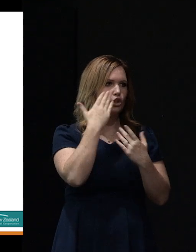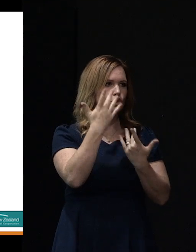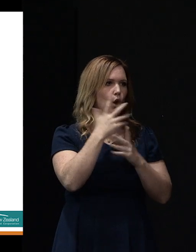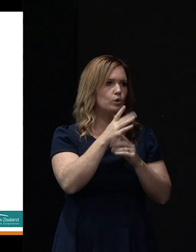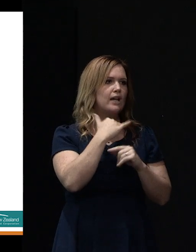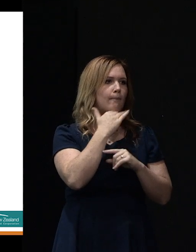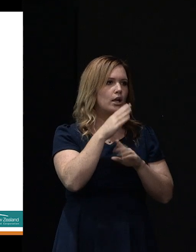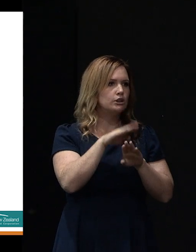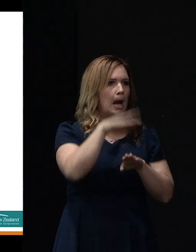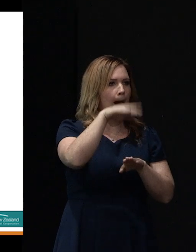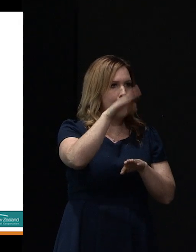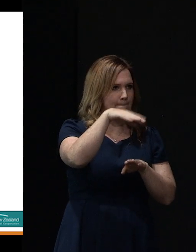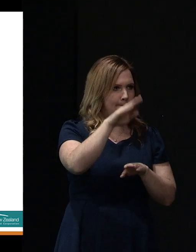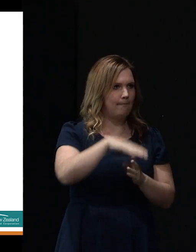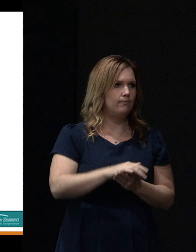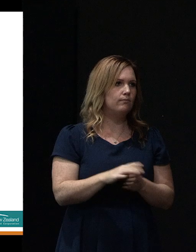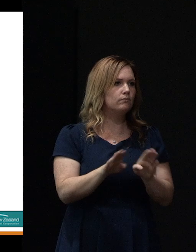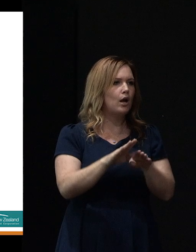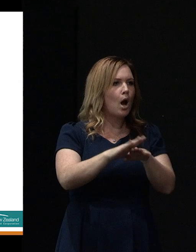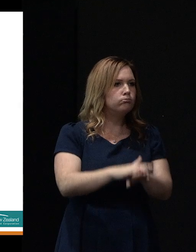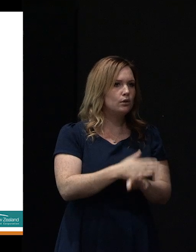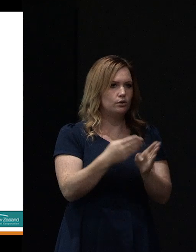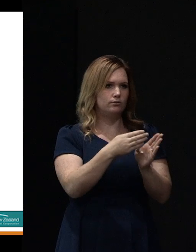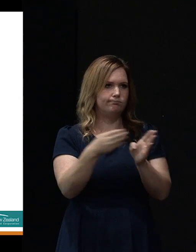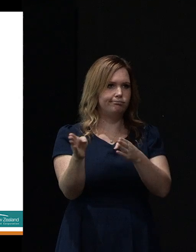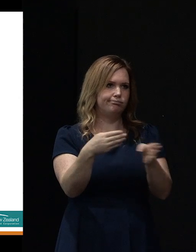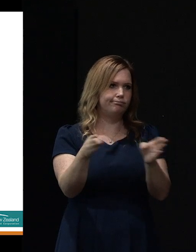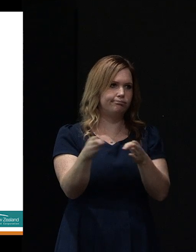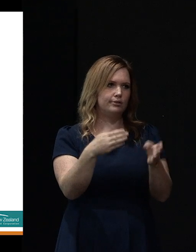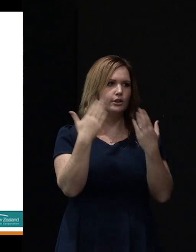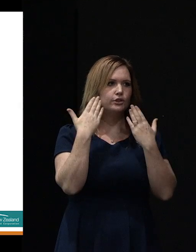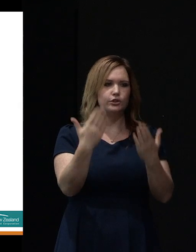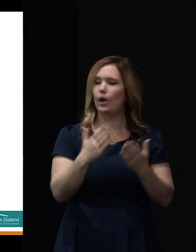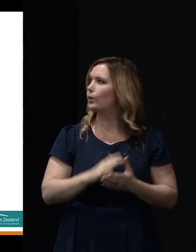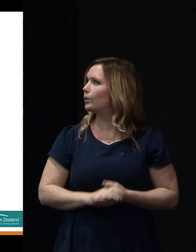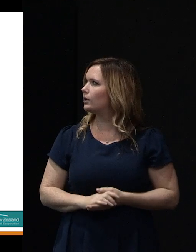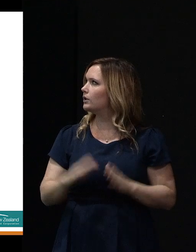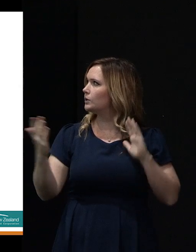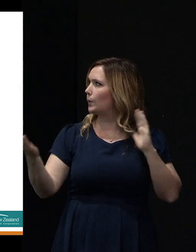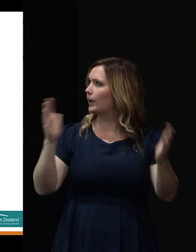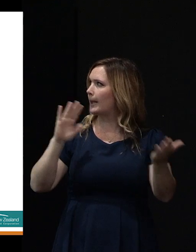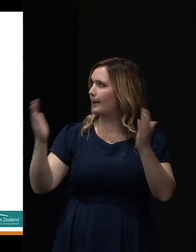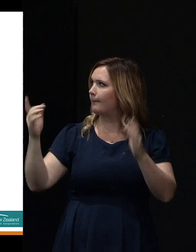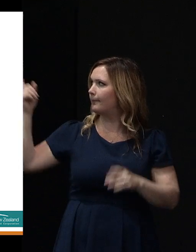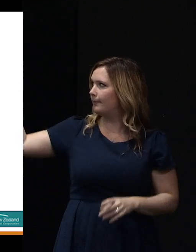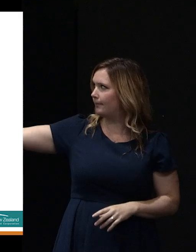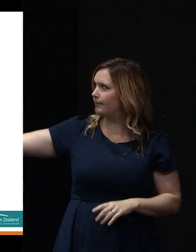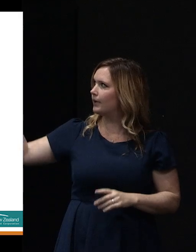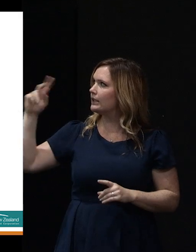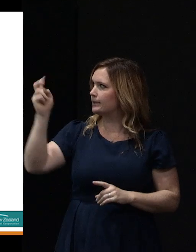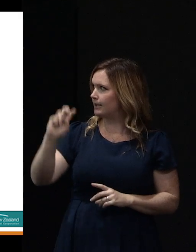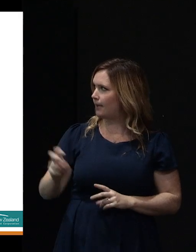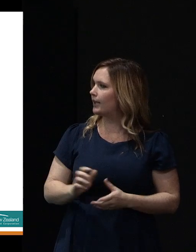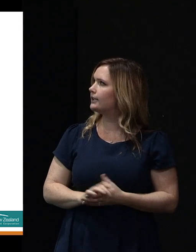component, and obviously the blue one is the horizontal component. And if you just compare this slide, perhaps, which is the September